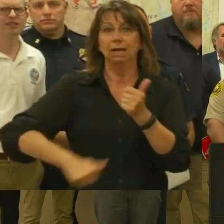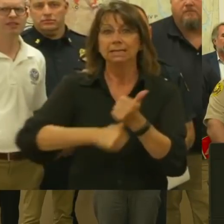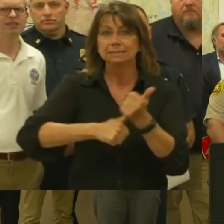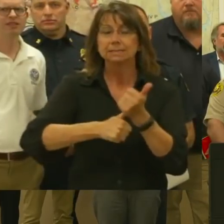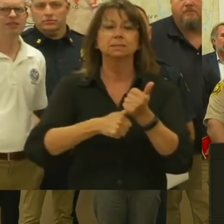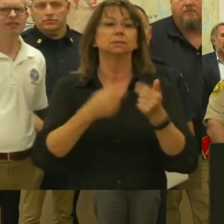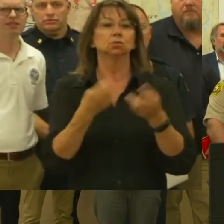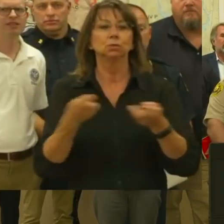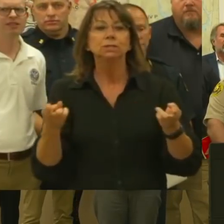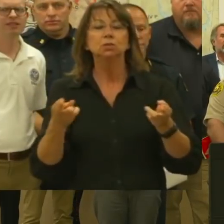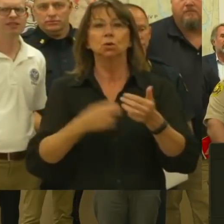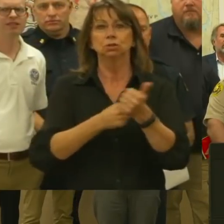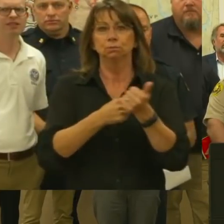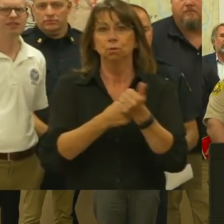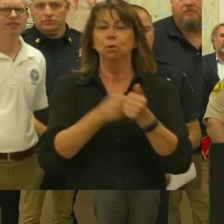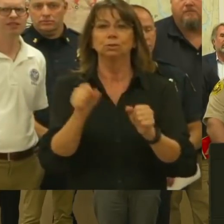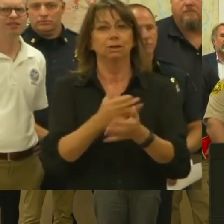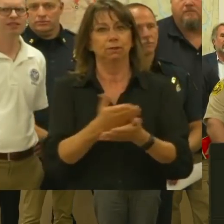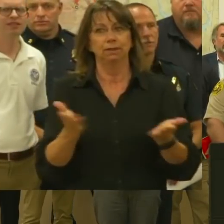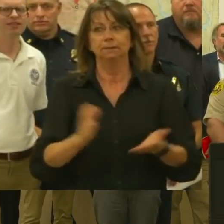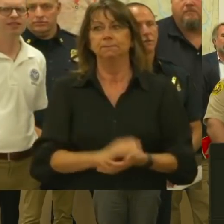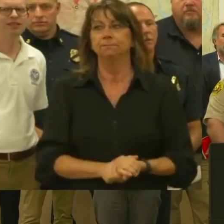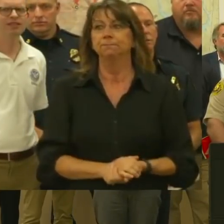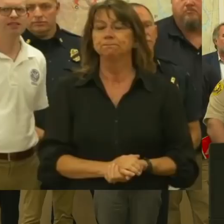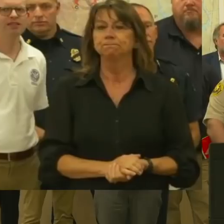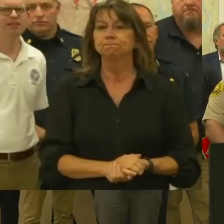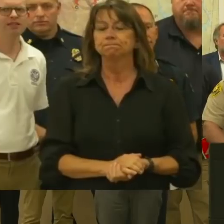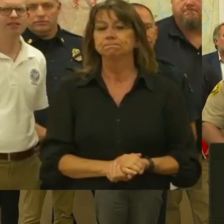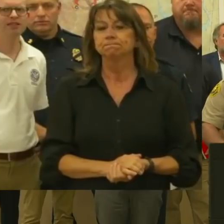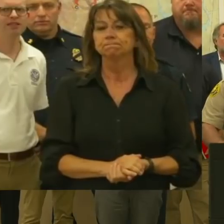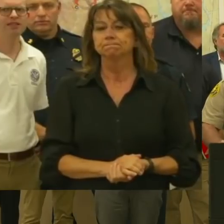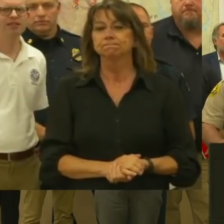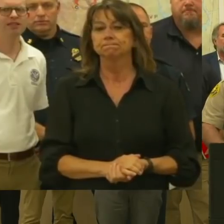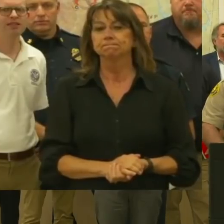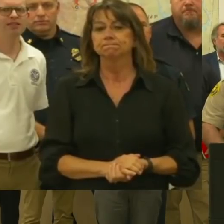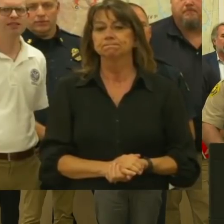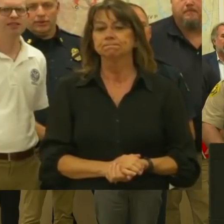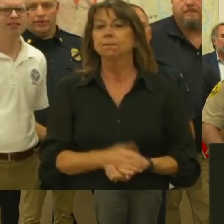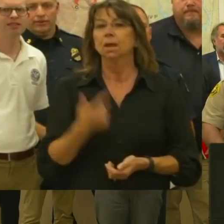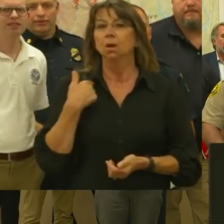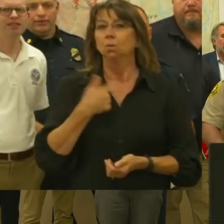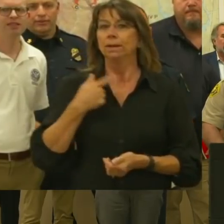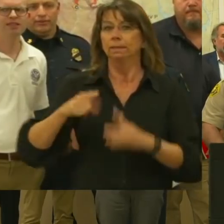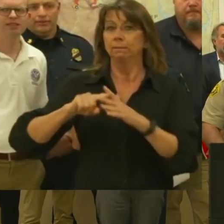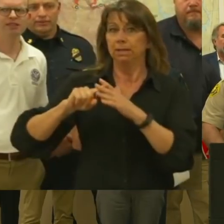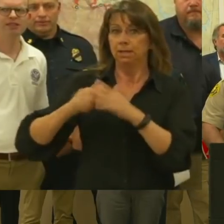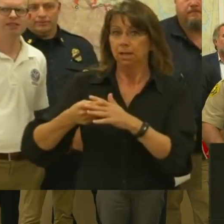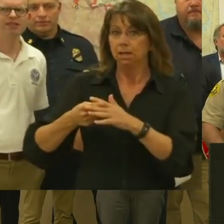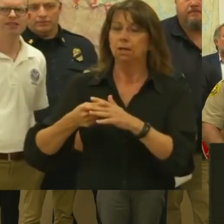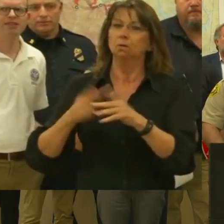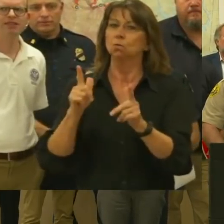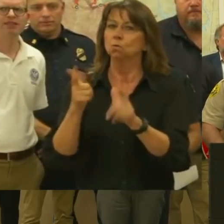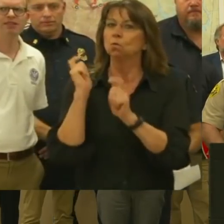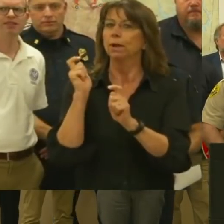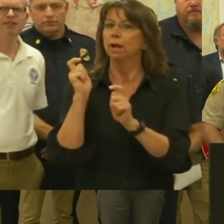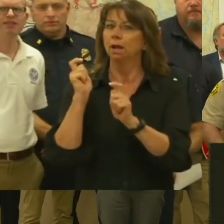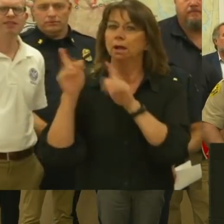and other assistance they offered as well. Their quick action of evacuations early on led to saving lives.